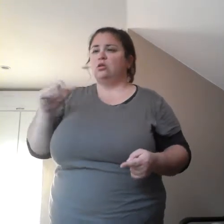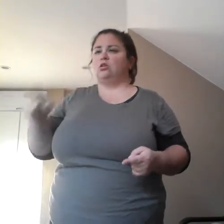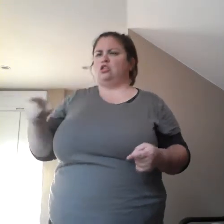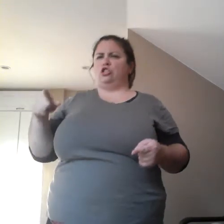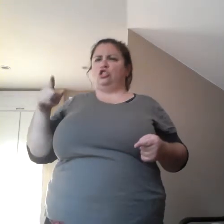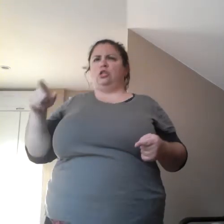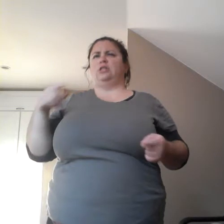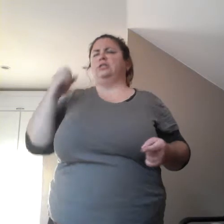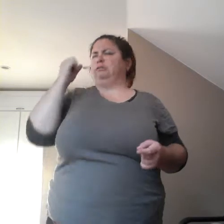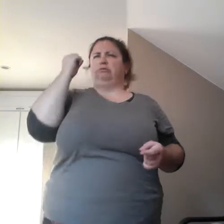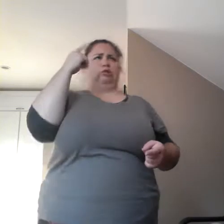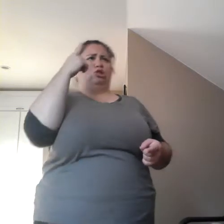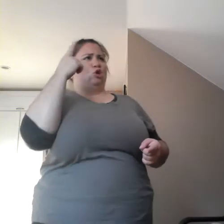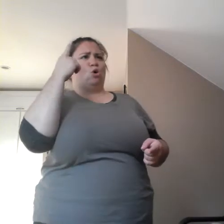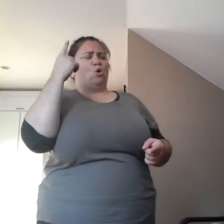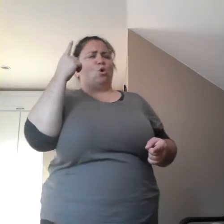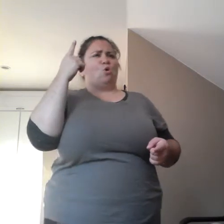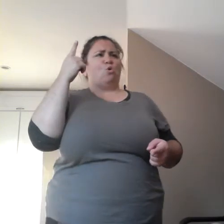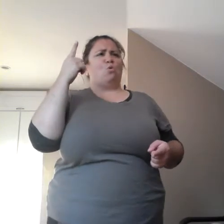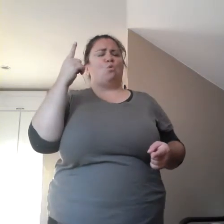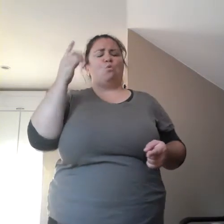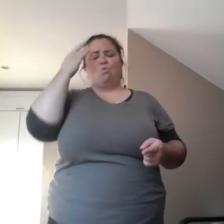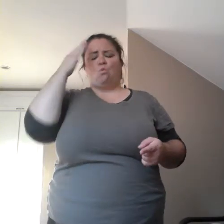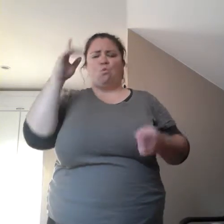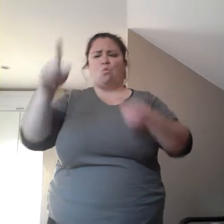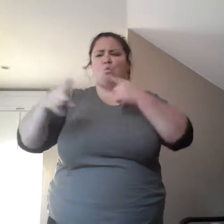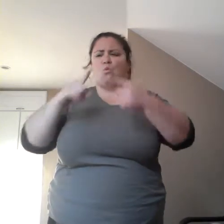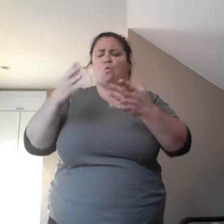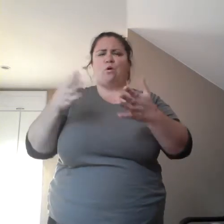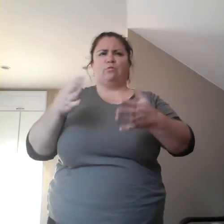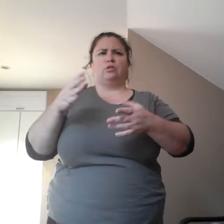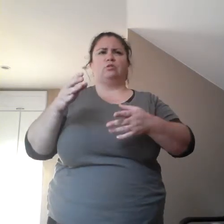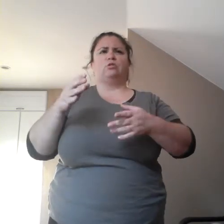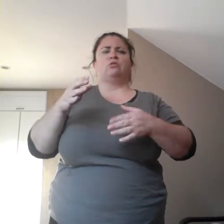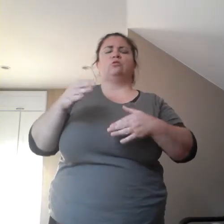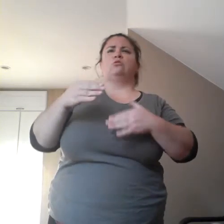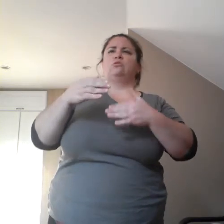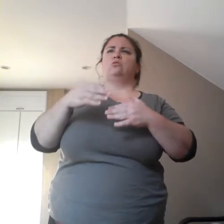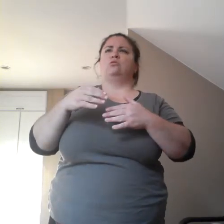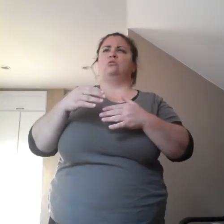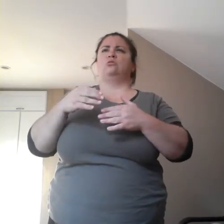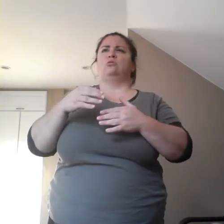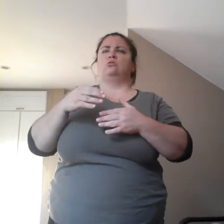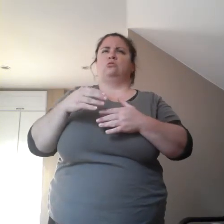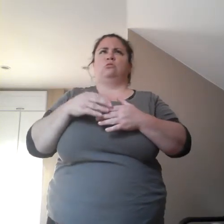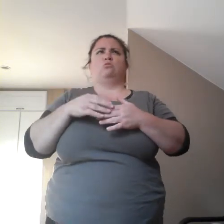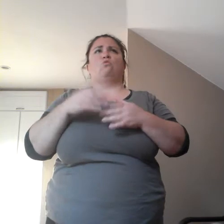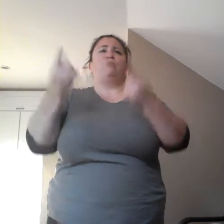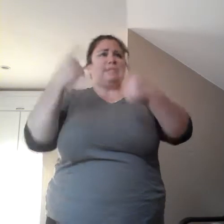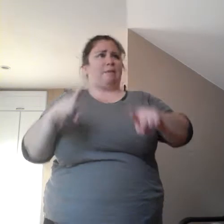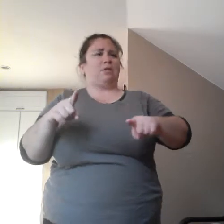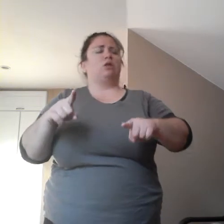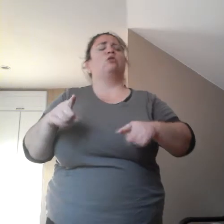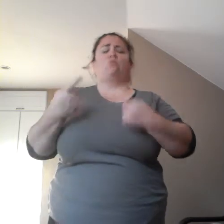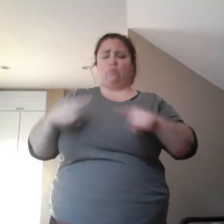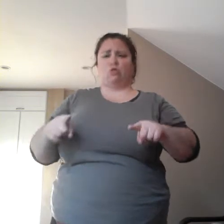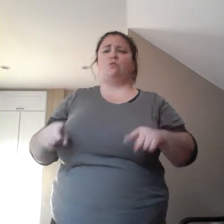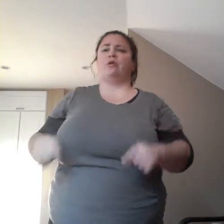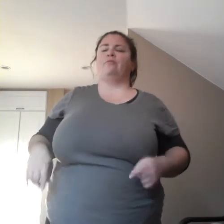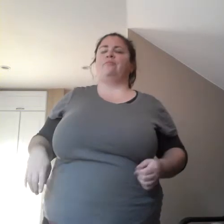where she was, what she was doing. Um, and she just had this, this, uh, tablecloth wrapped around